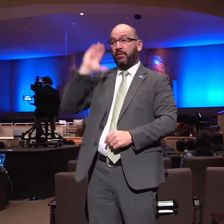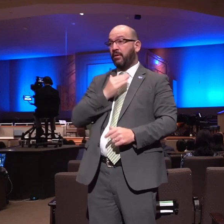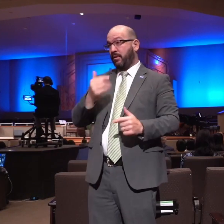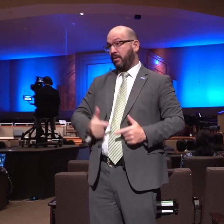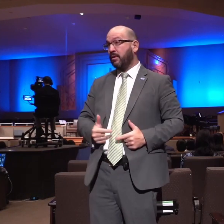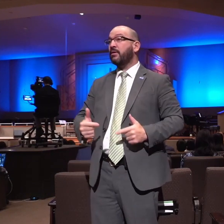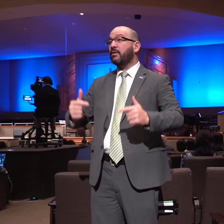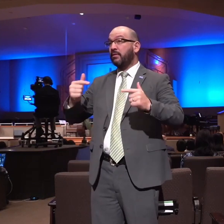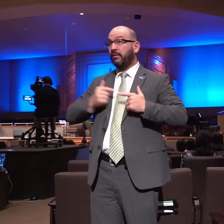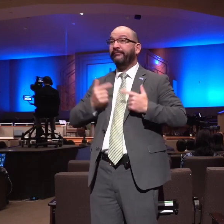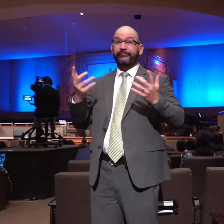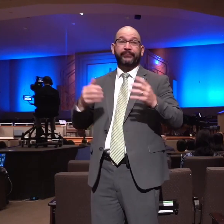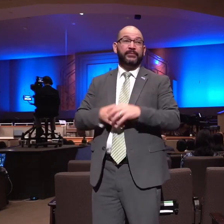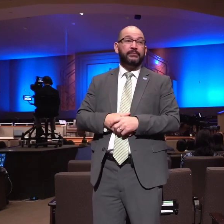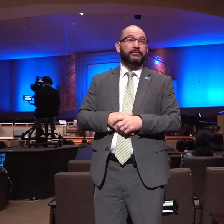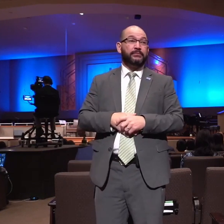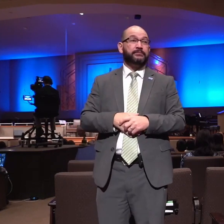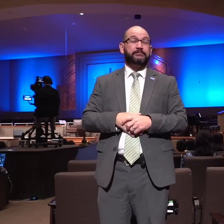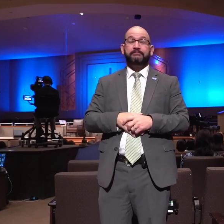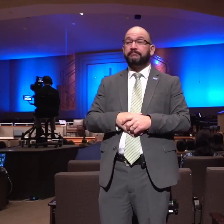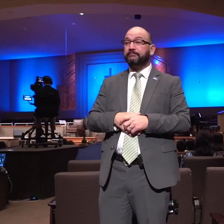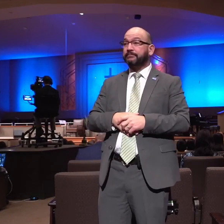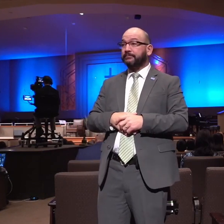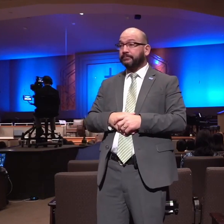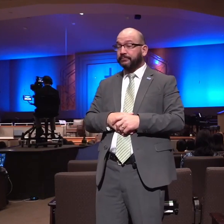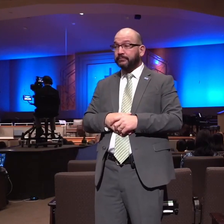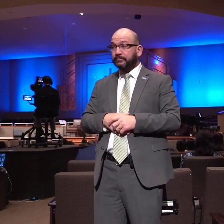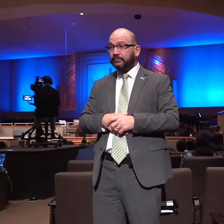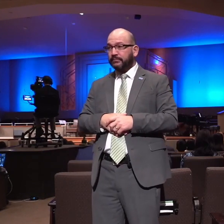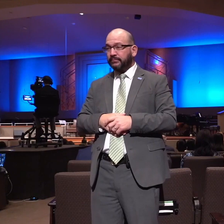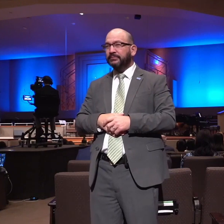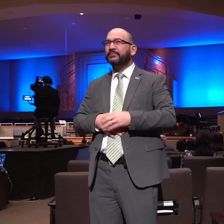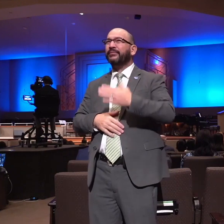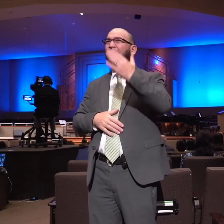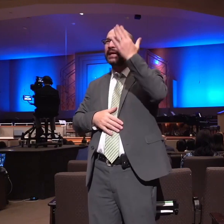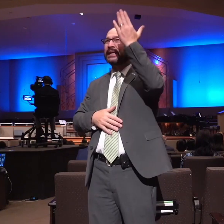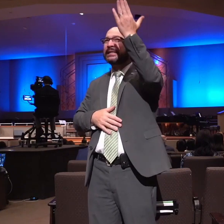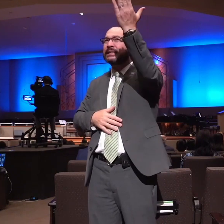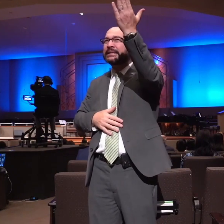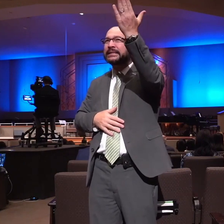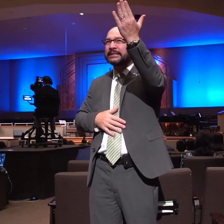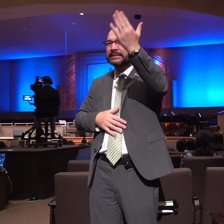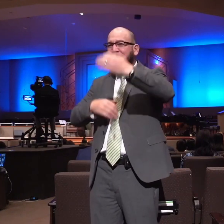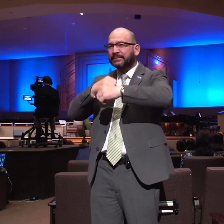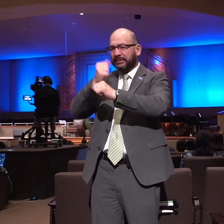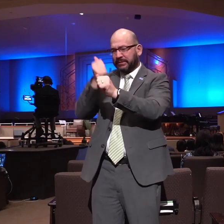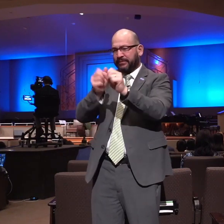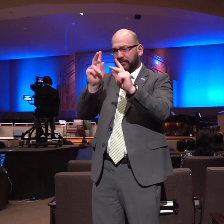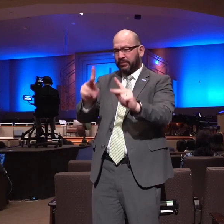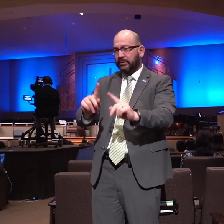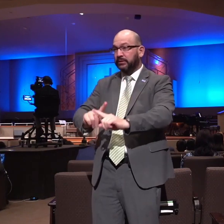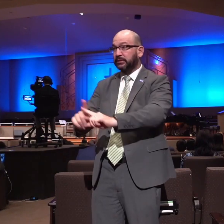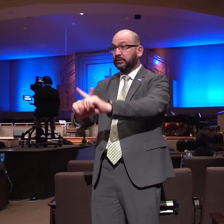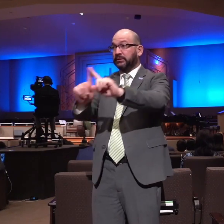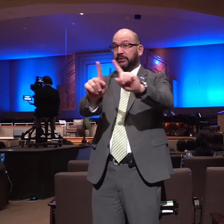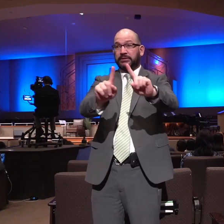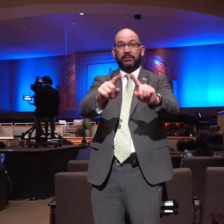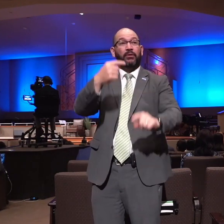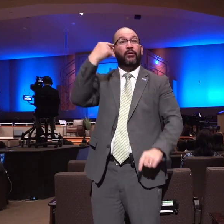our life now God uniquely designs each of our lives to fulfill the purpose that he